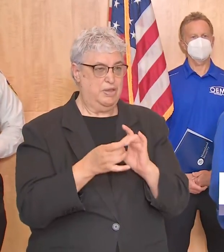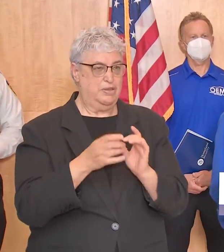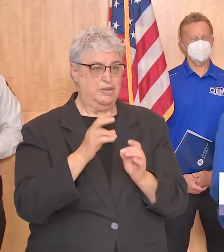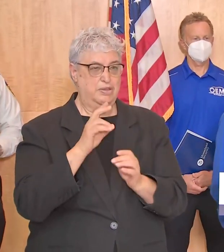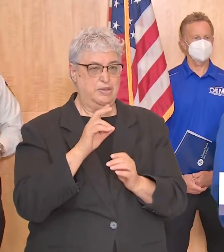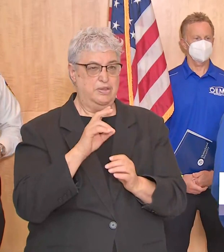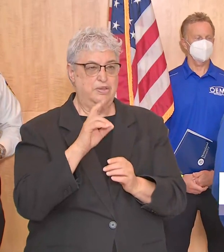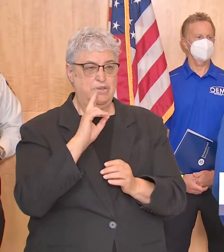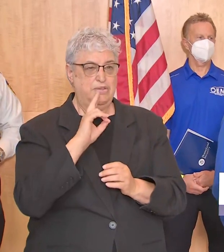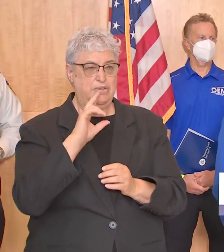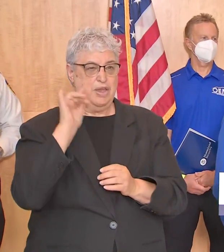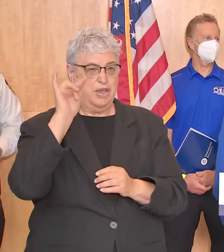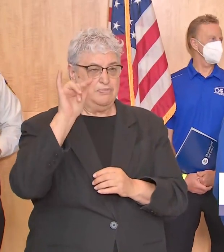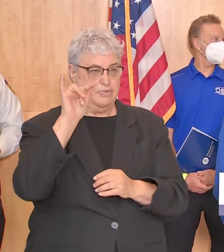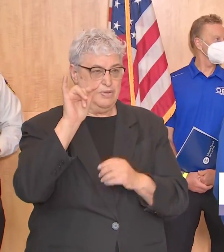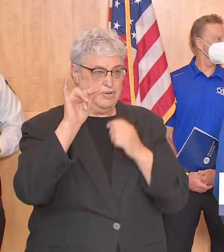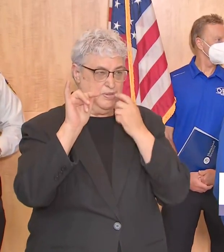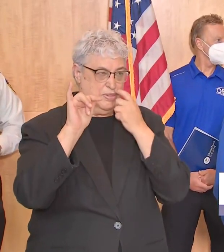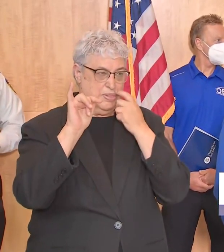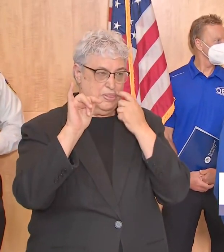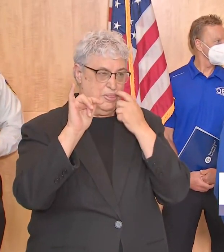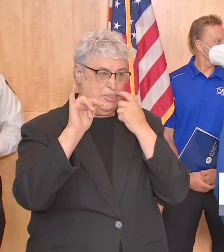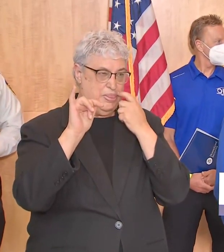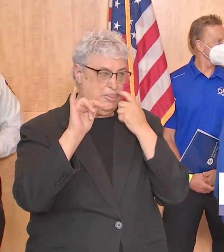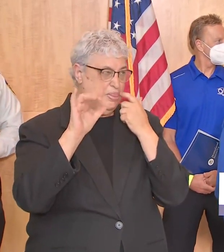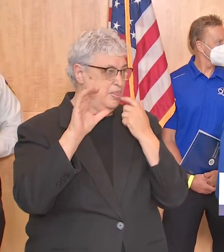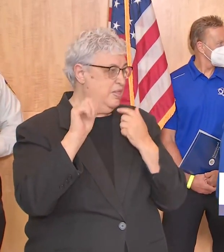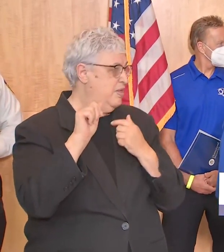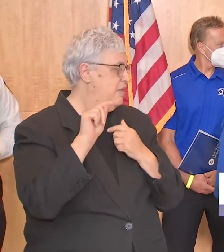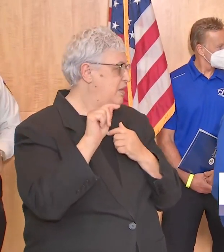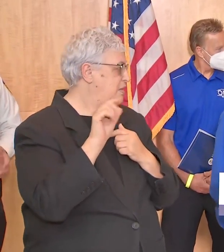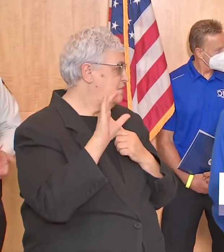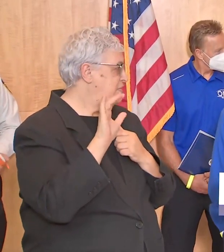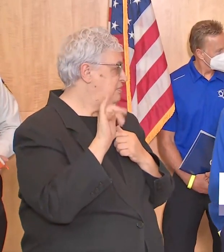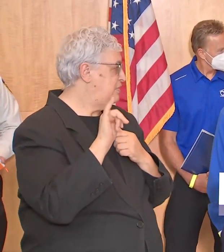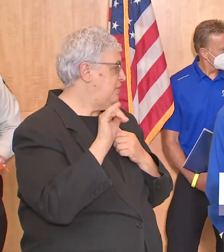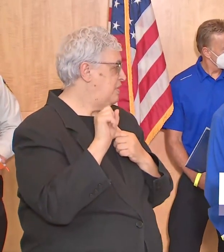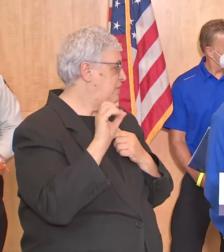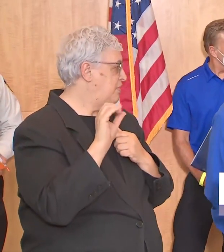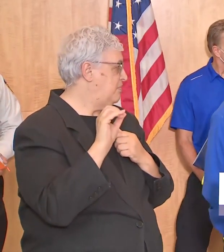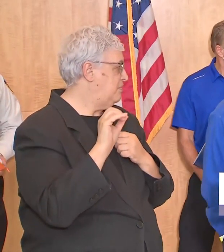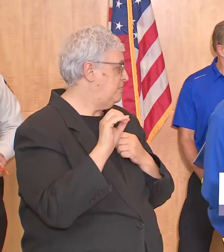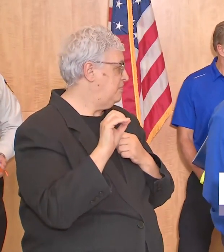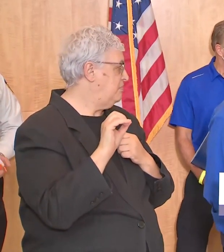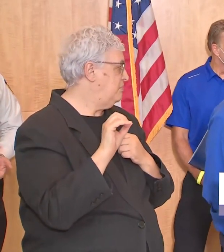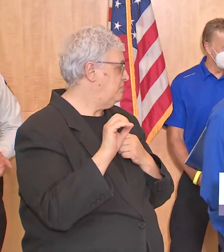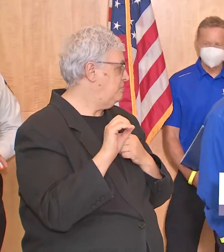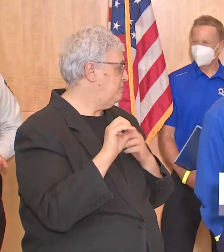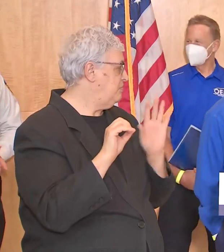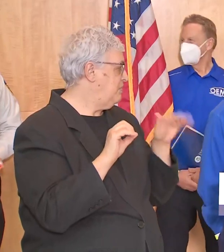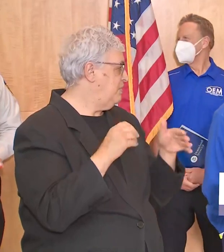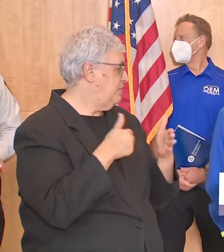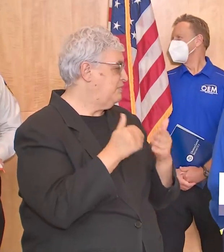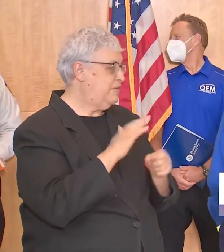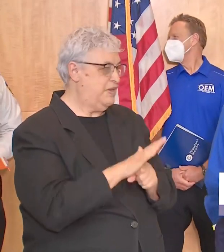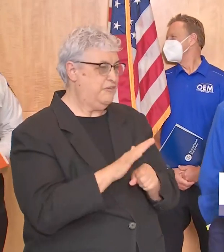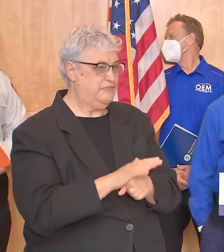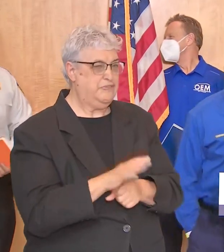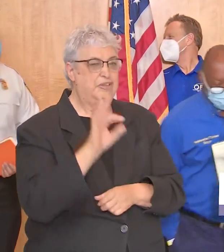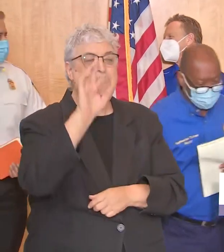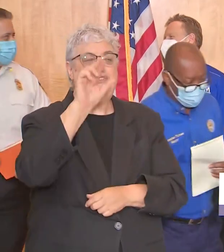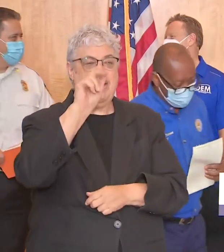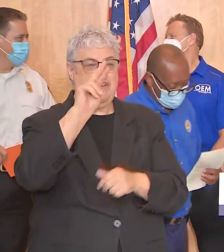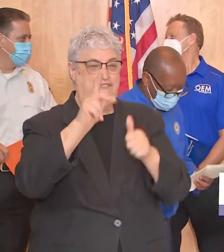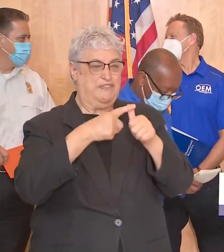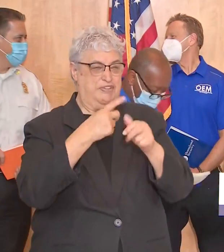houston airport so frank c uh co frank did i get that last name right okay it's frank